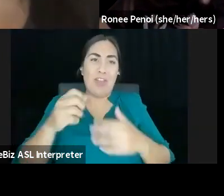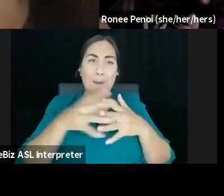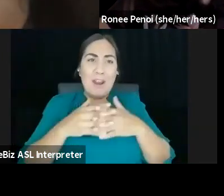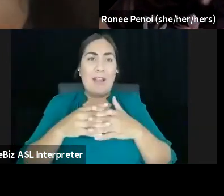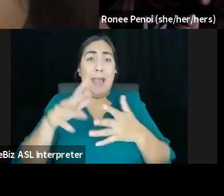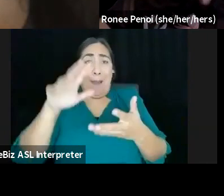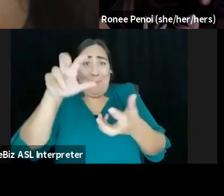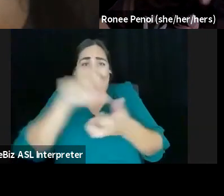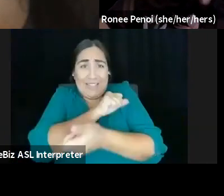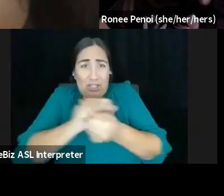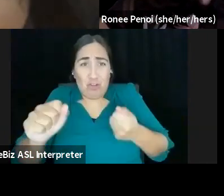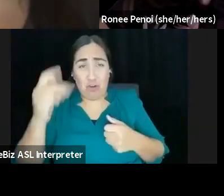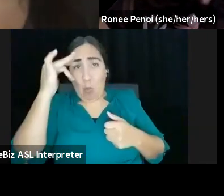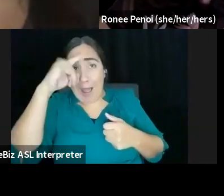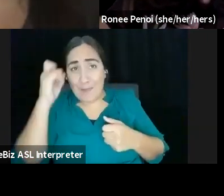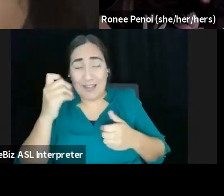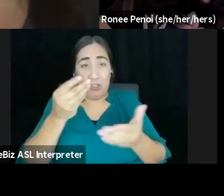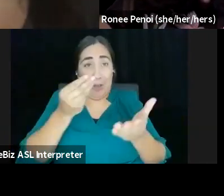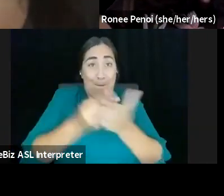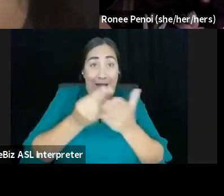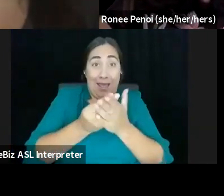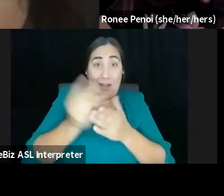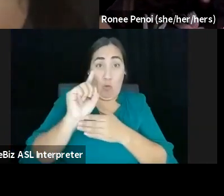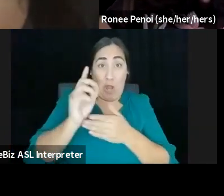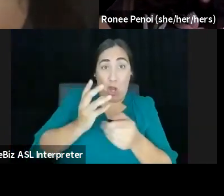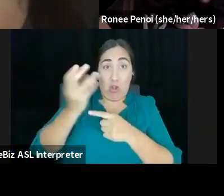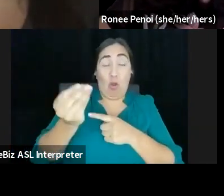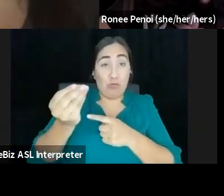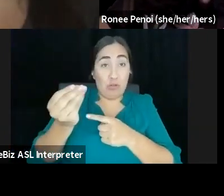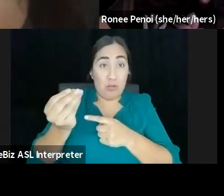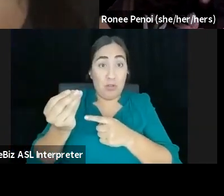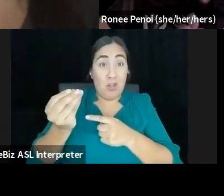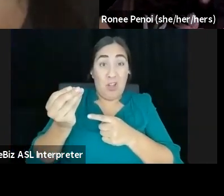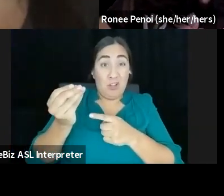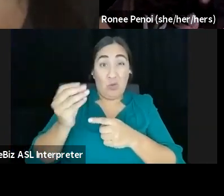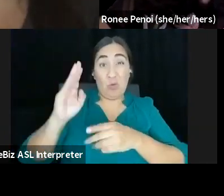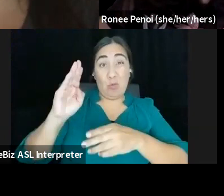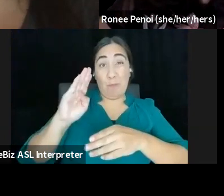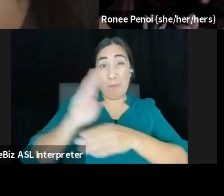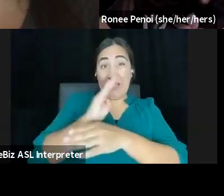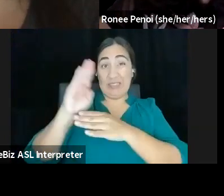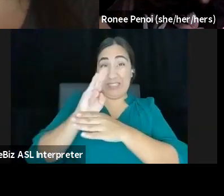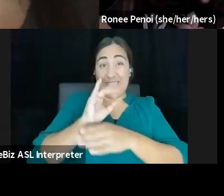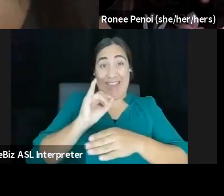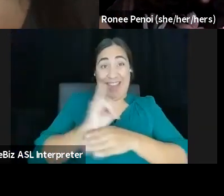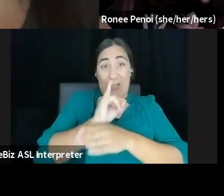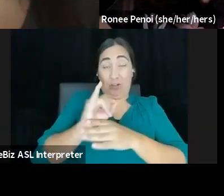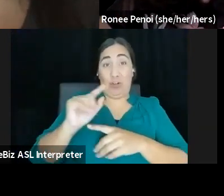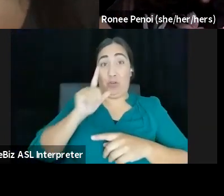goes is to extractive industries, right, that, that don't allow